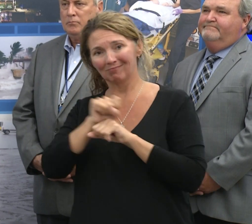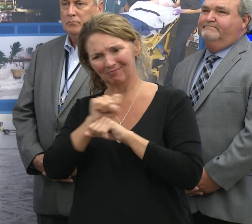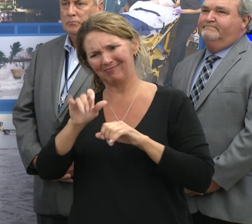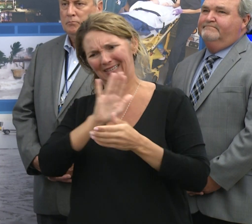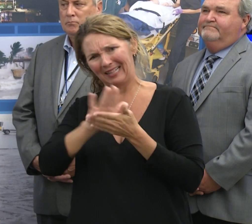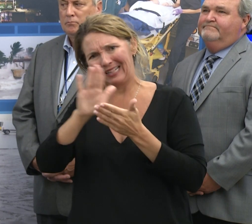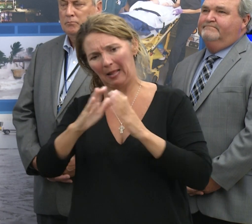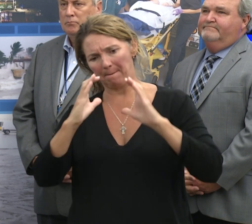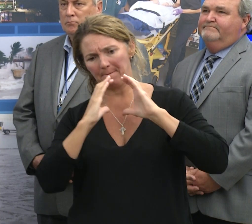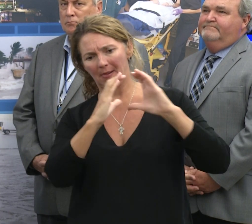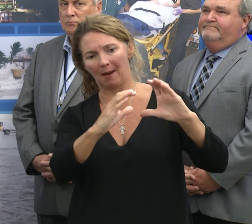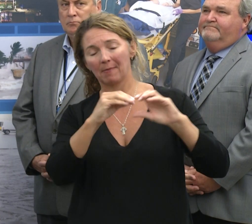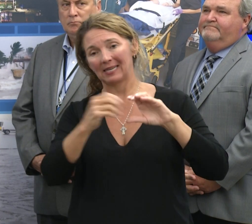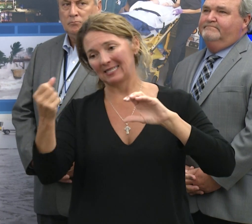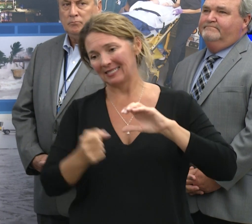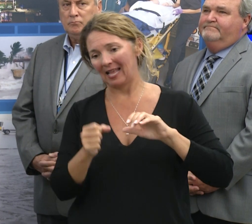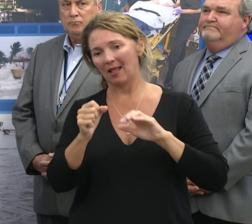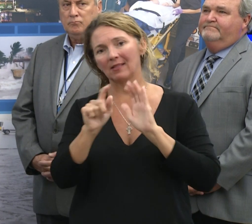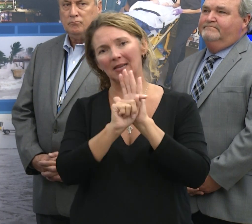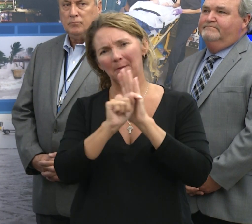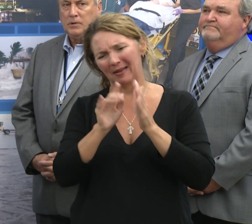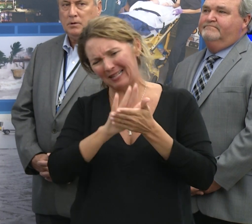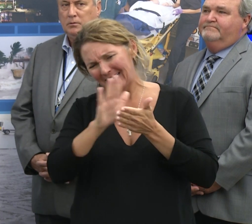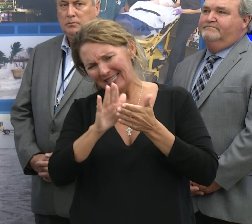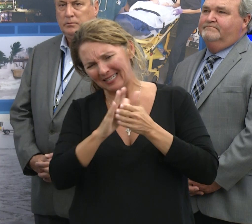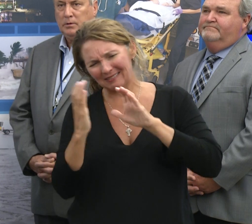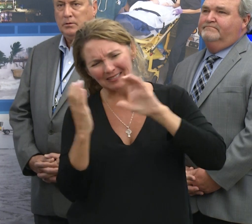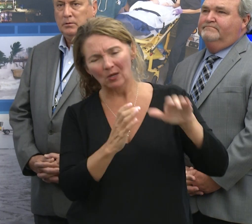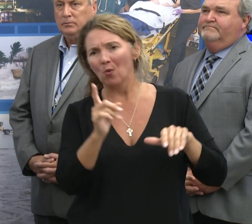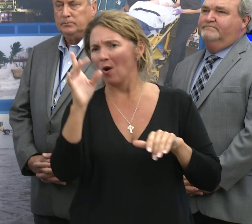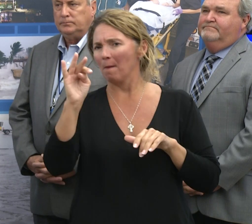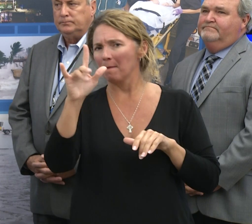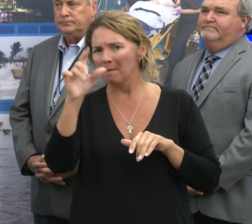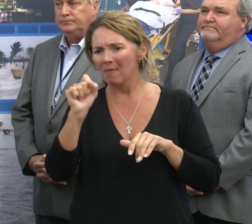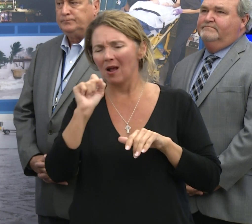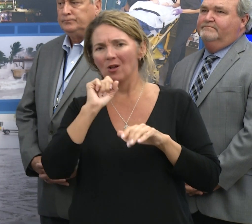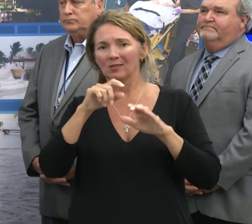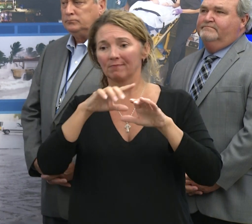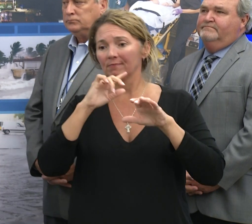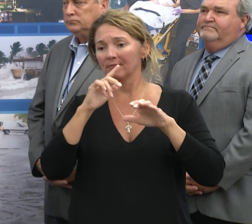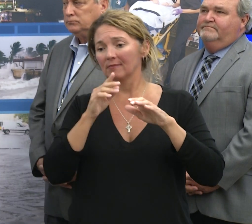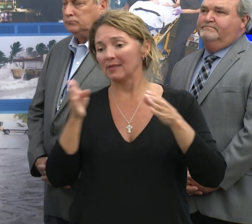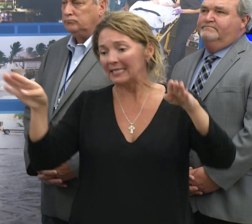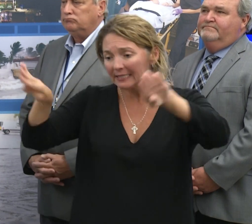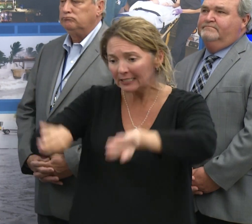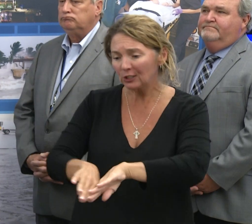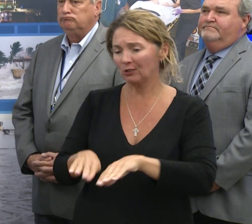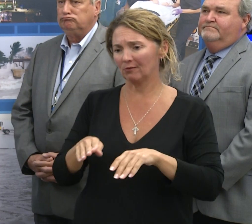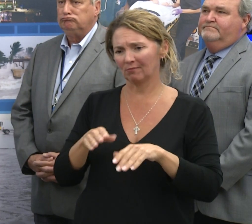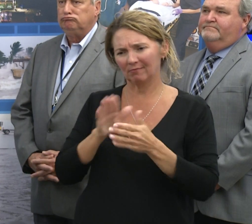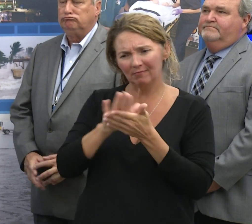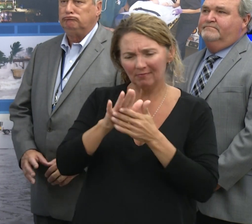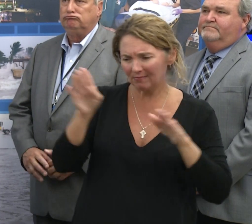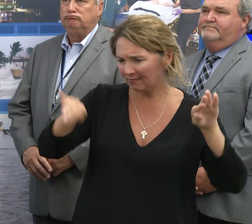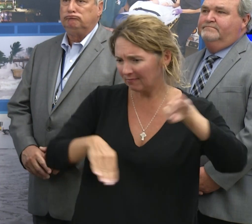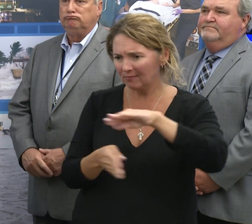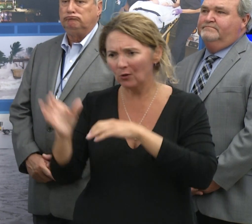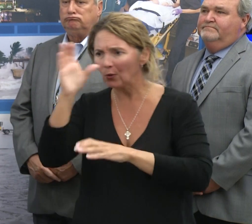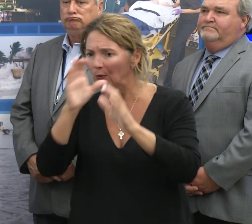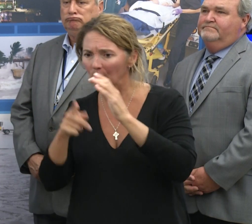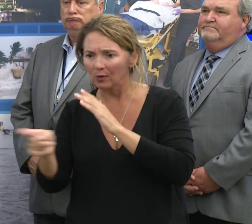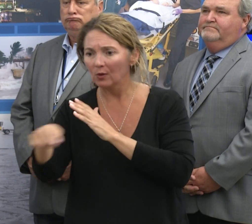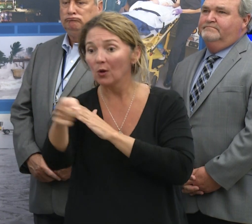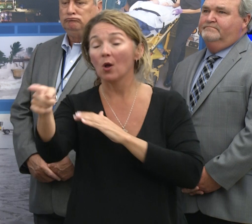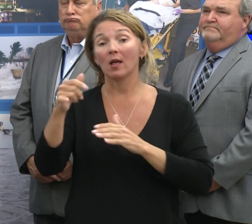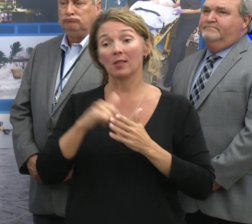majority of the pipes, certainly in South Tampa, cleaned hundreds of miles of swales and ditches. I think the ability for